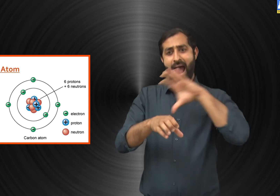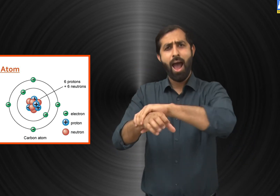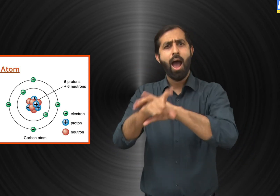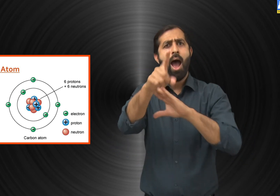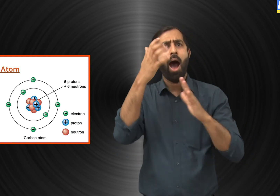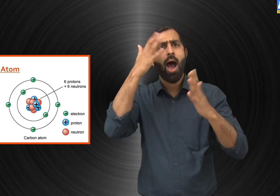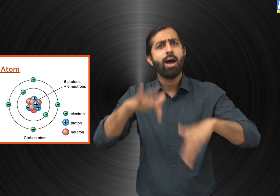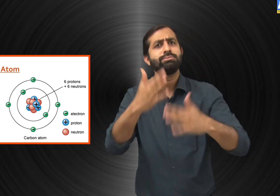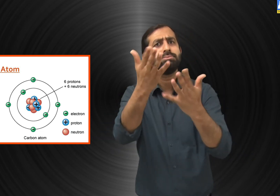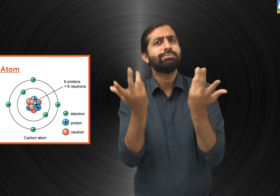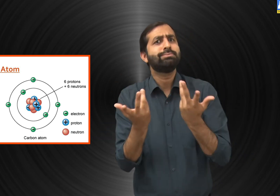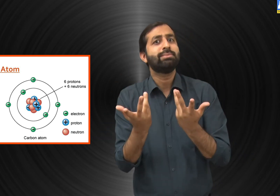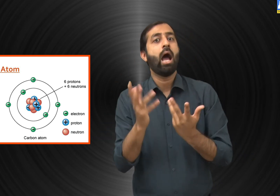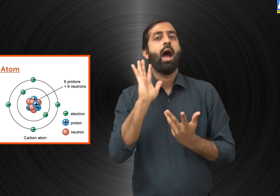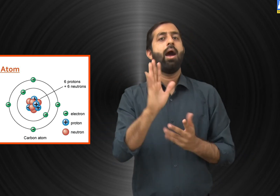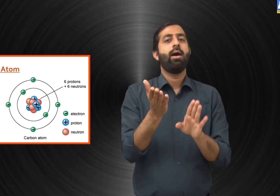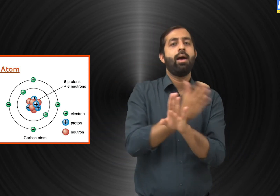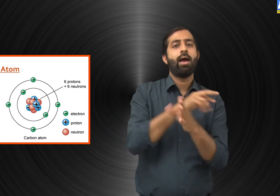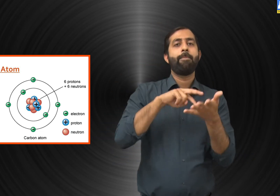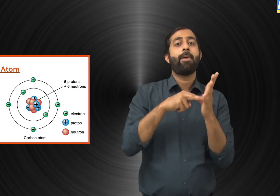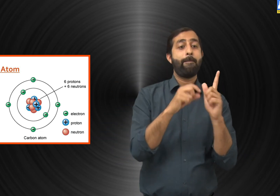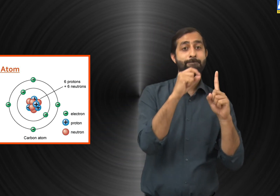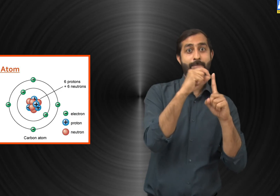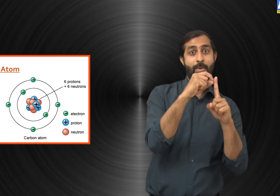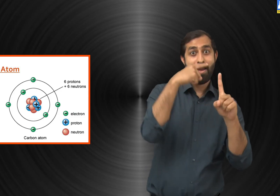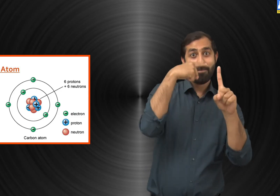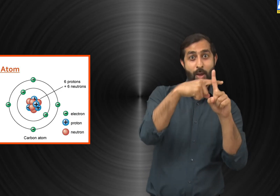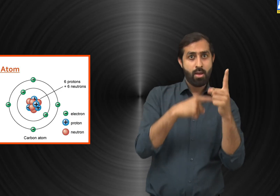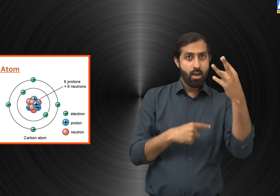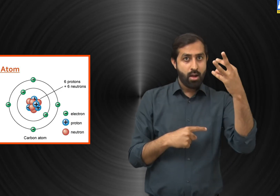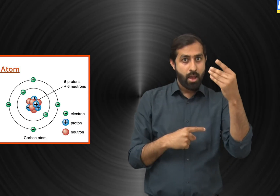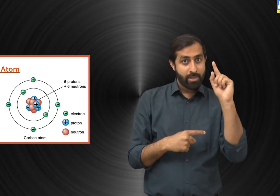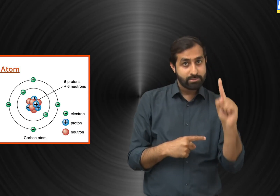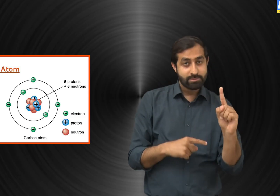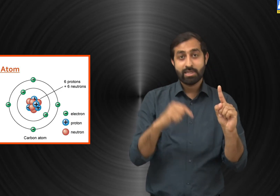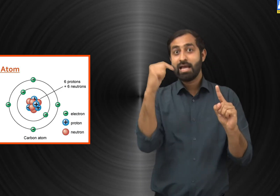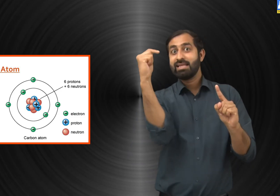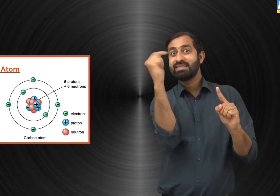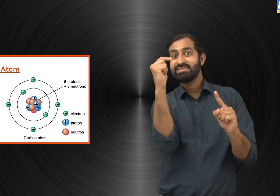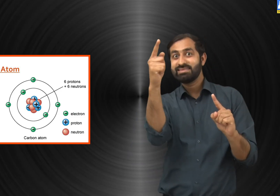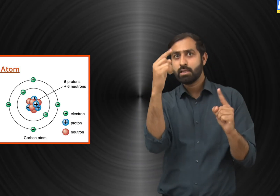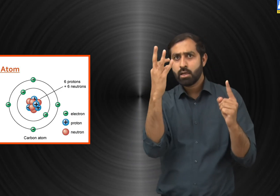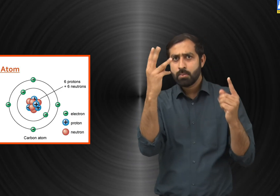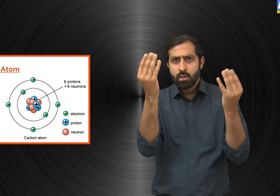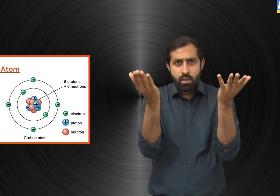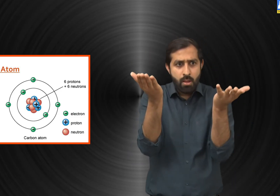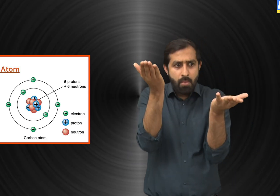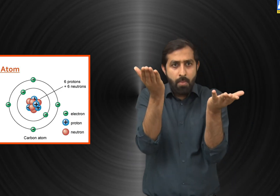it will give us a sweet taste. So this is an example of how the negative charge of one electron balances the